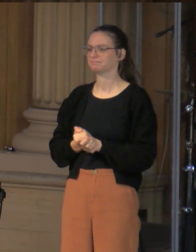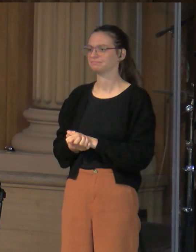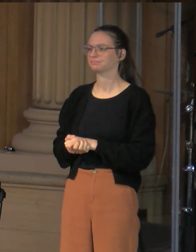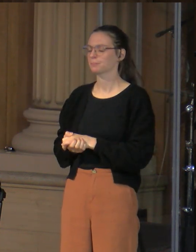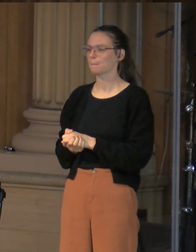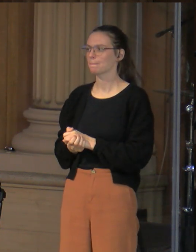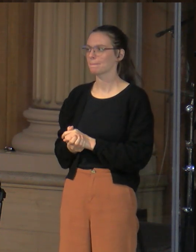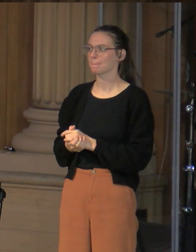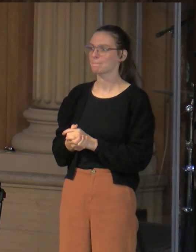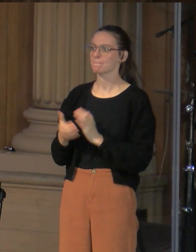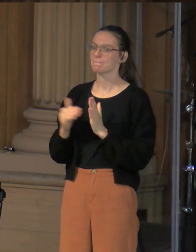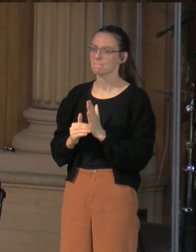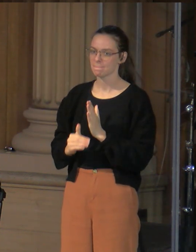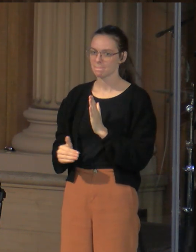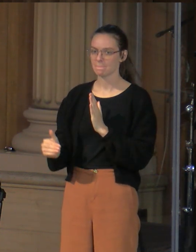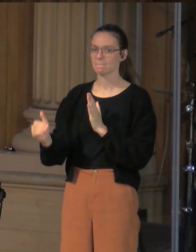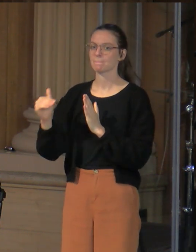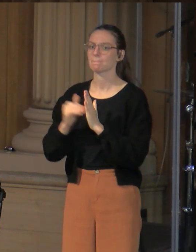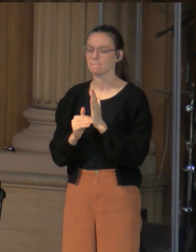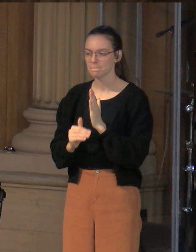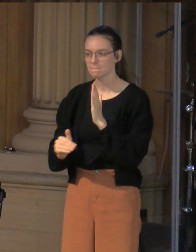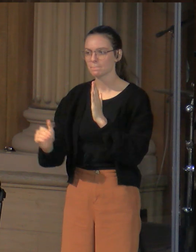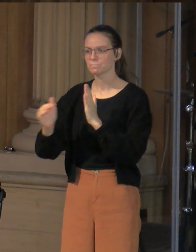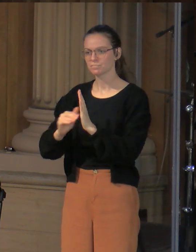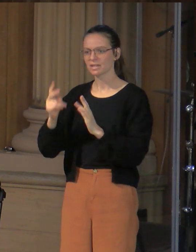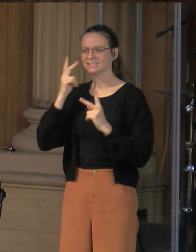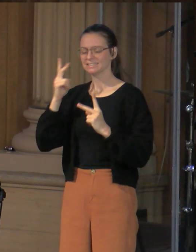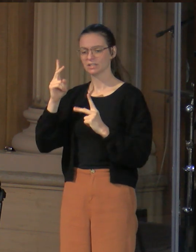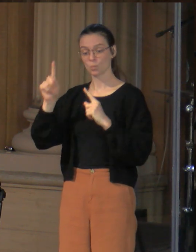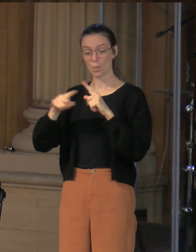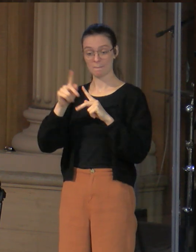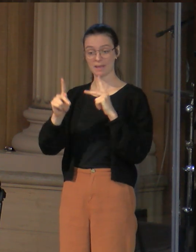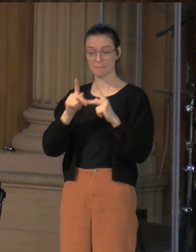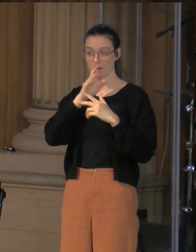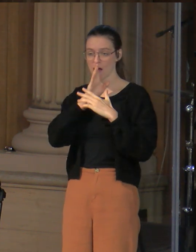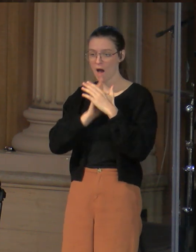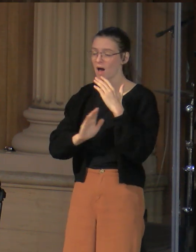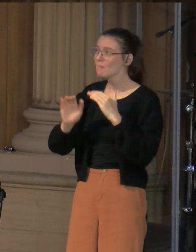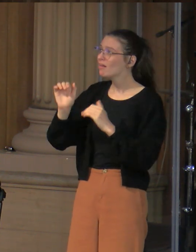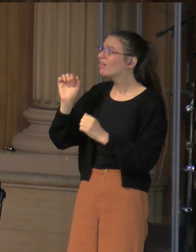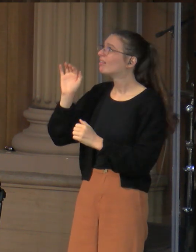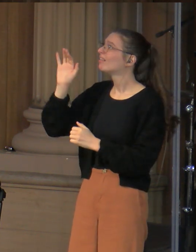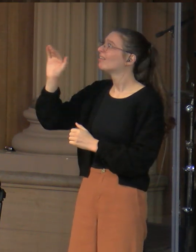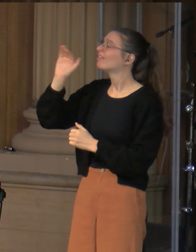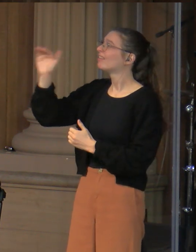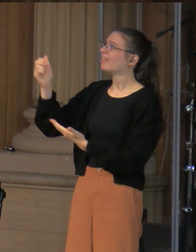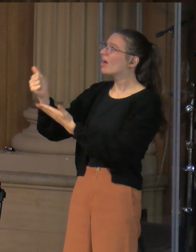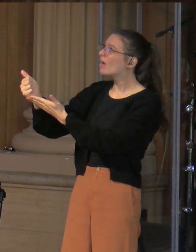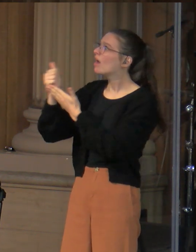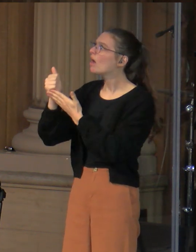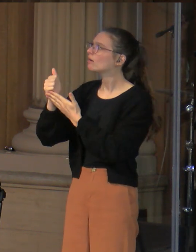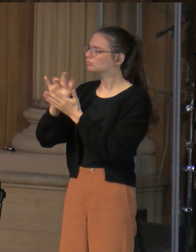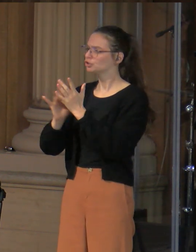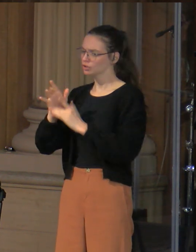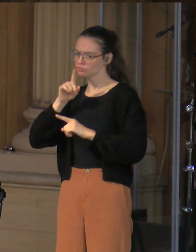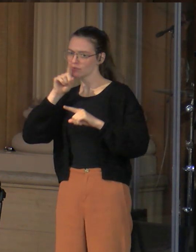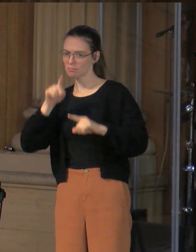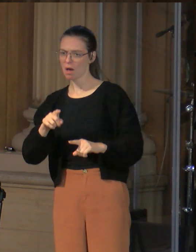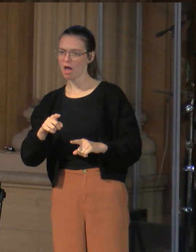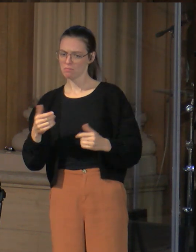Again and again, we see Jesus responding to humble pleas, but not to demands that he put on a show. And so